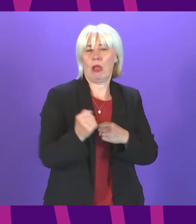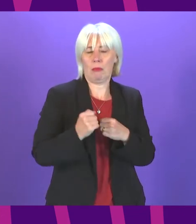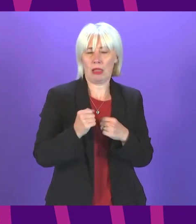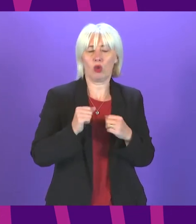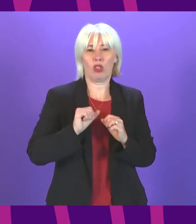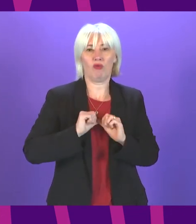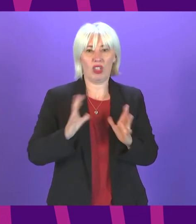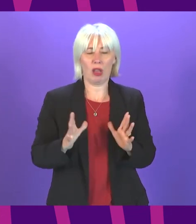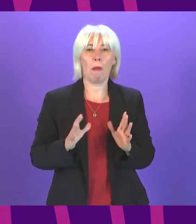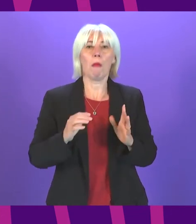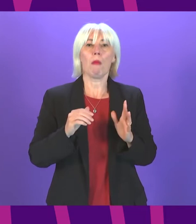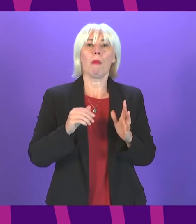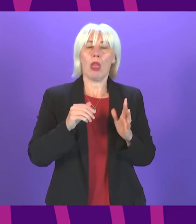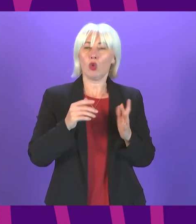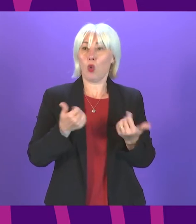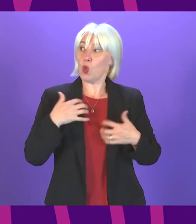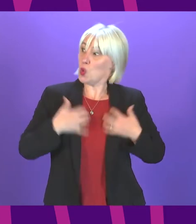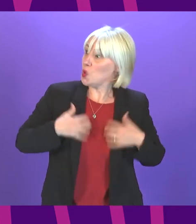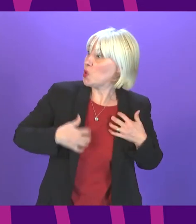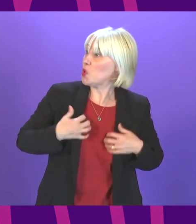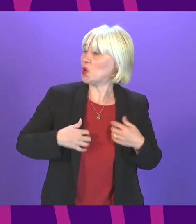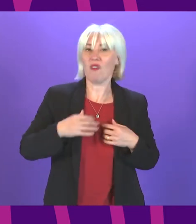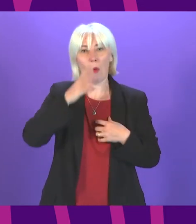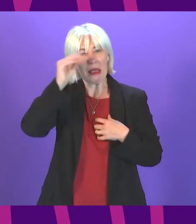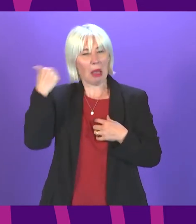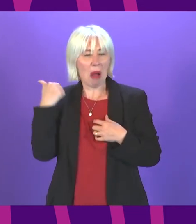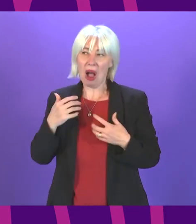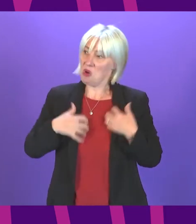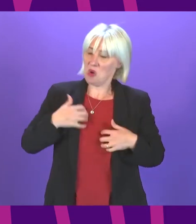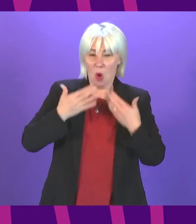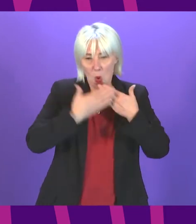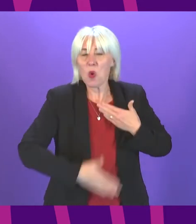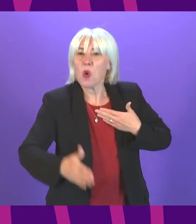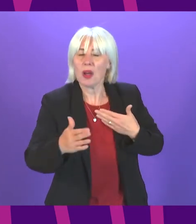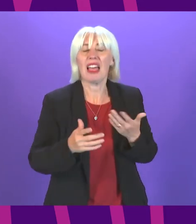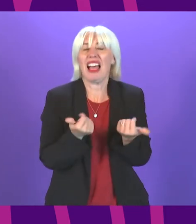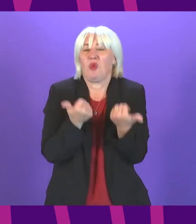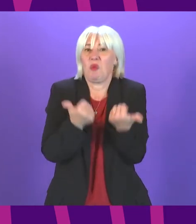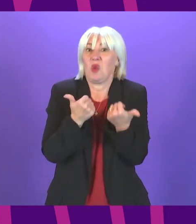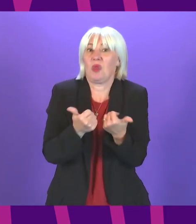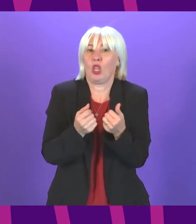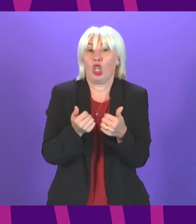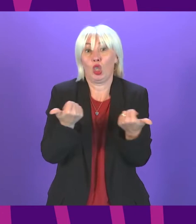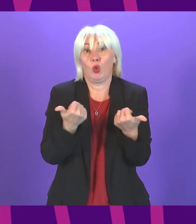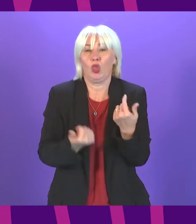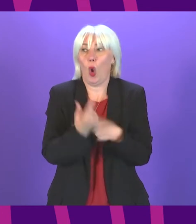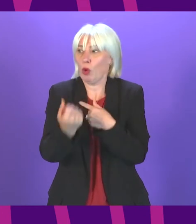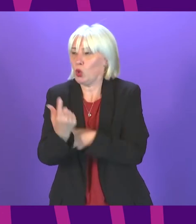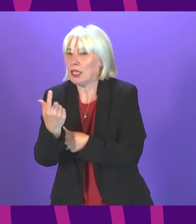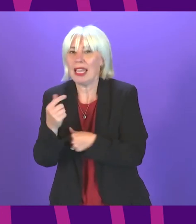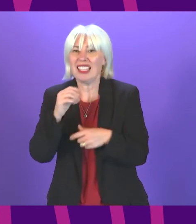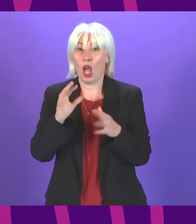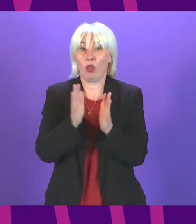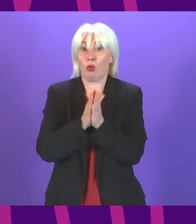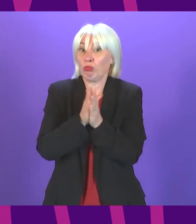is great to be back after the summer recess I look forward to a busy year ahead I think this programme of government offers many opportunities and I look forward to getting into more of the detail